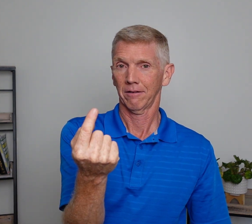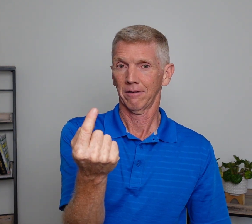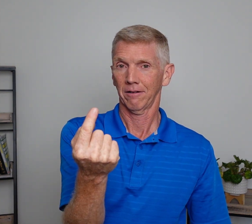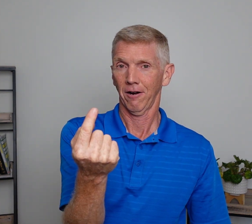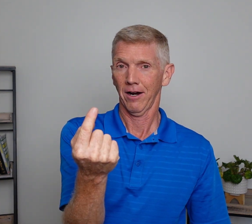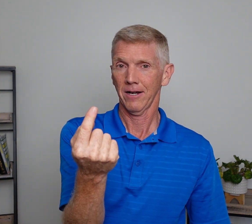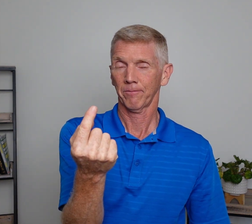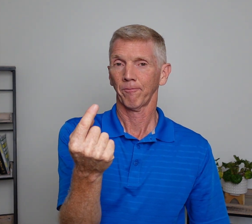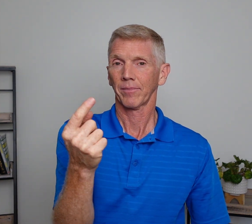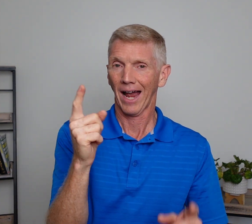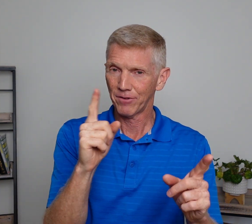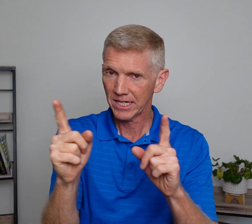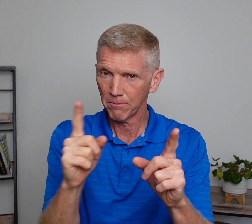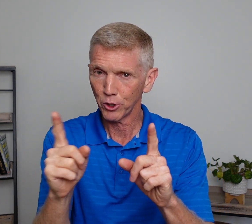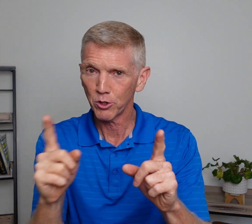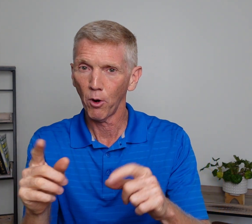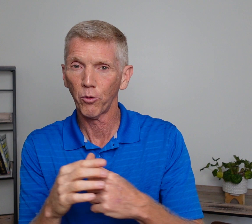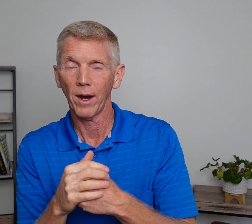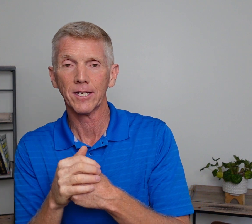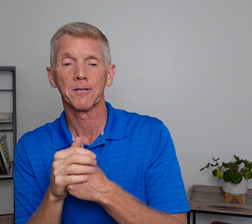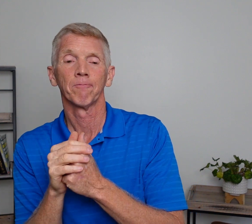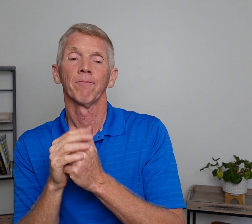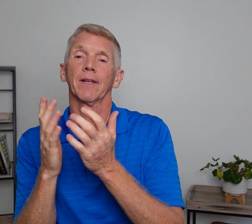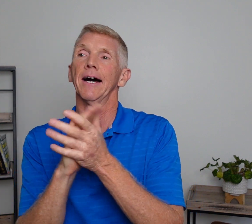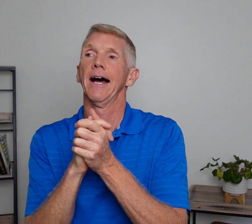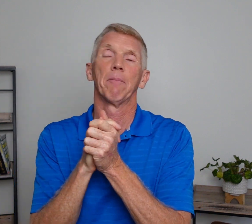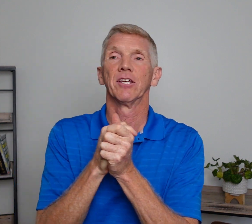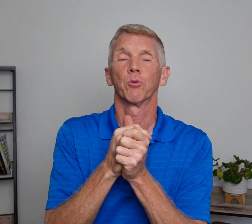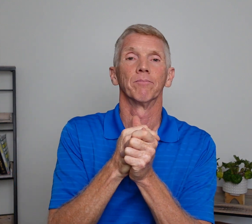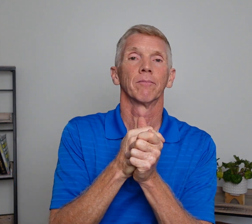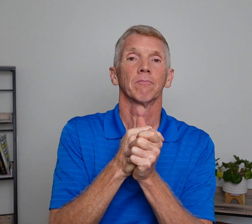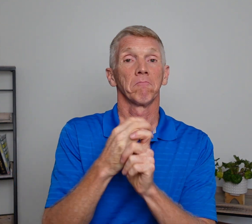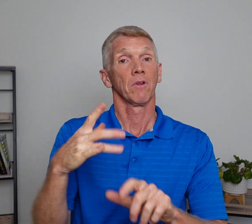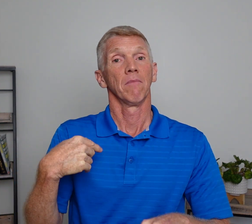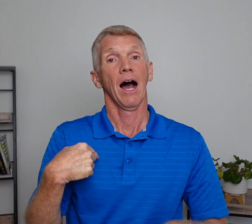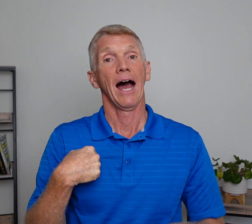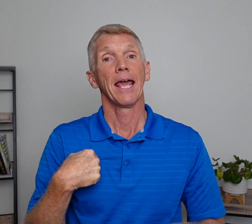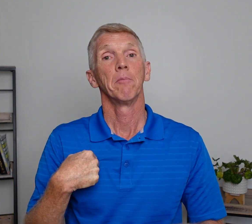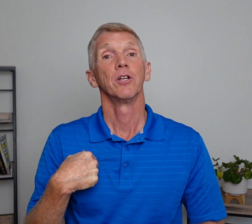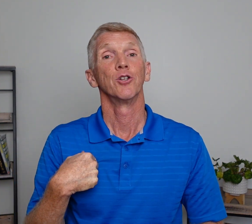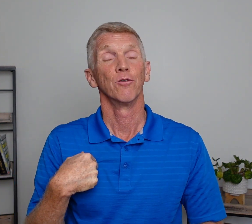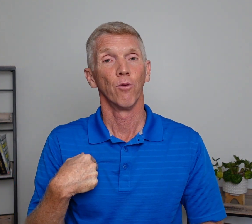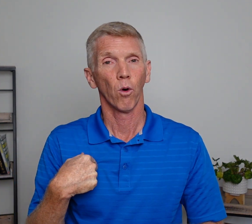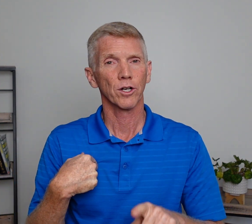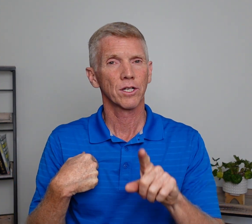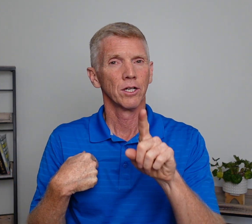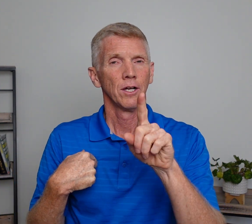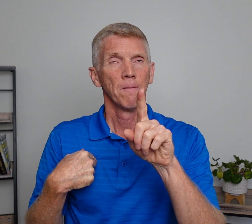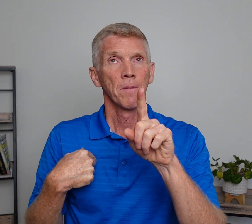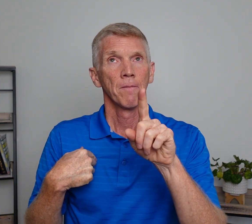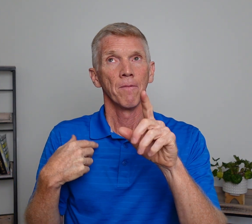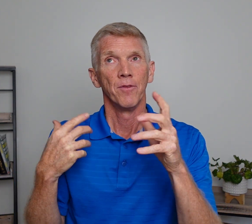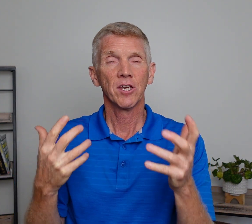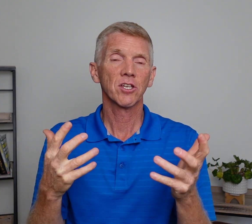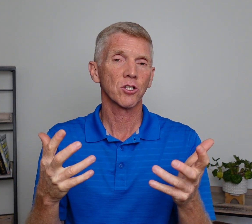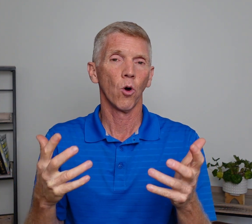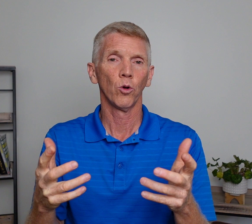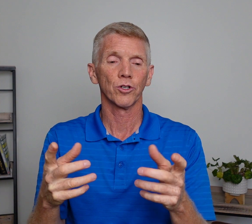All right? I've seen it be used both ways. How about this one? I am divorced. This is an older